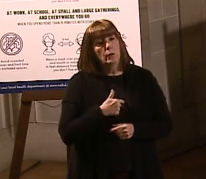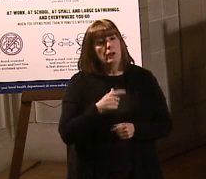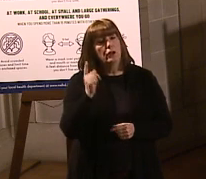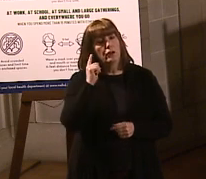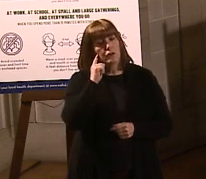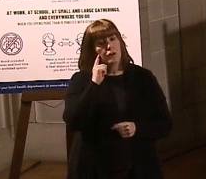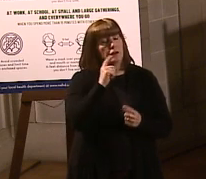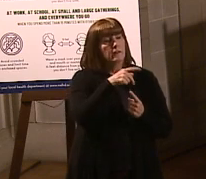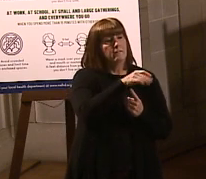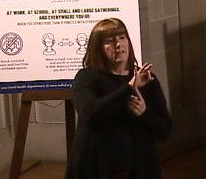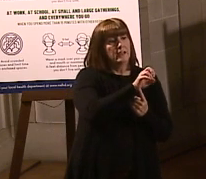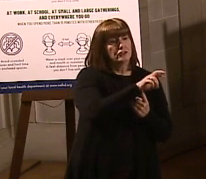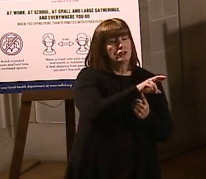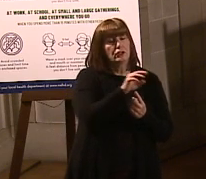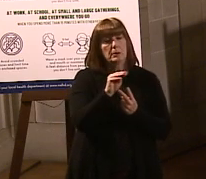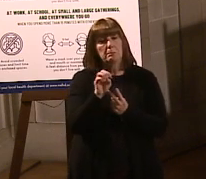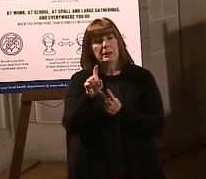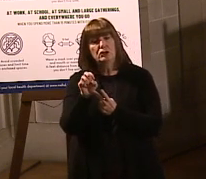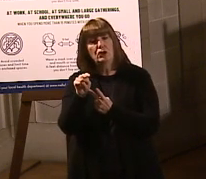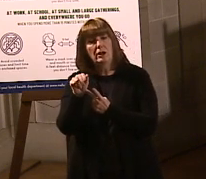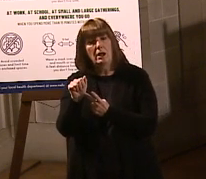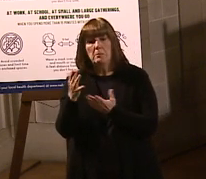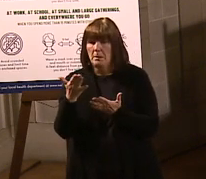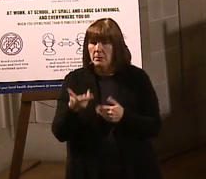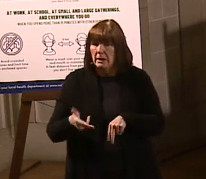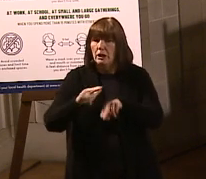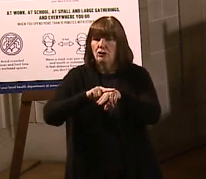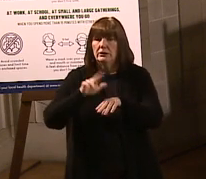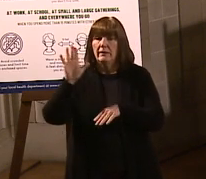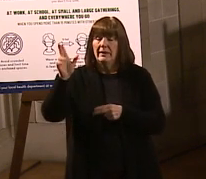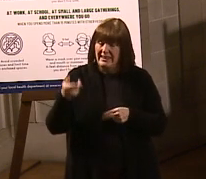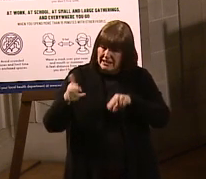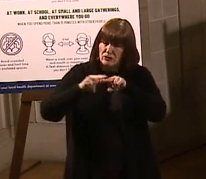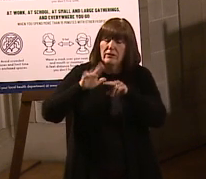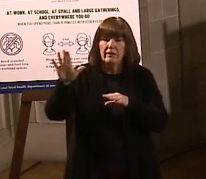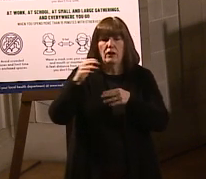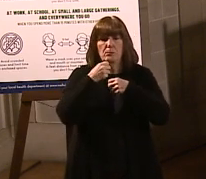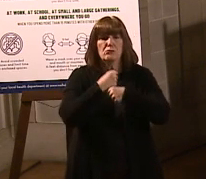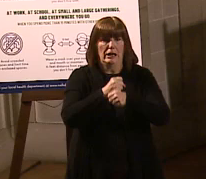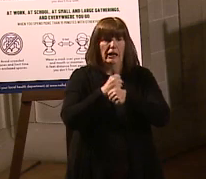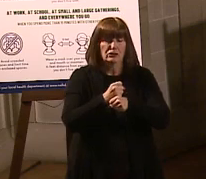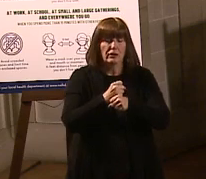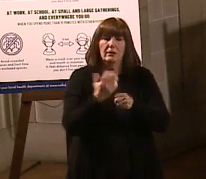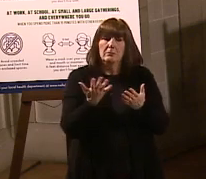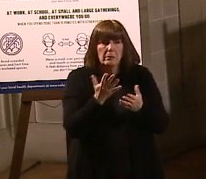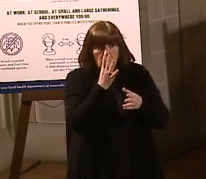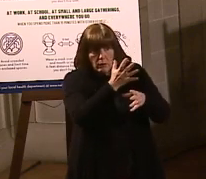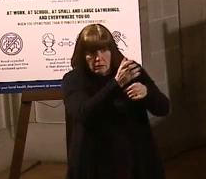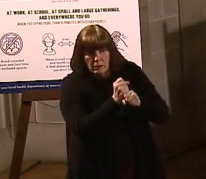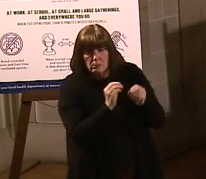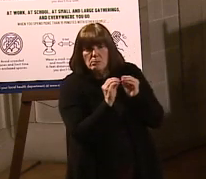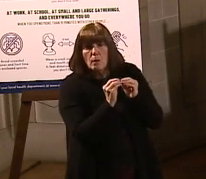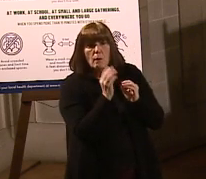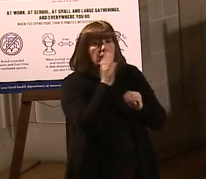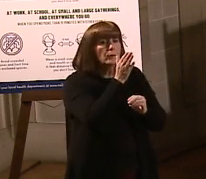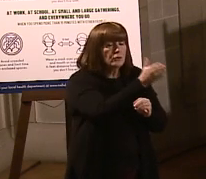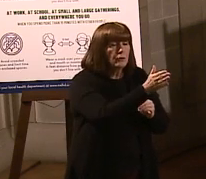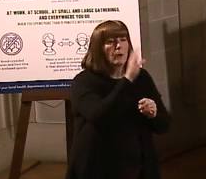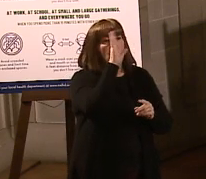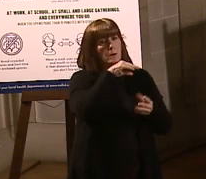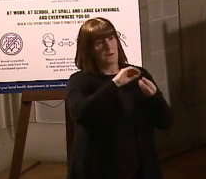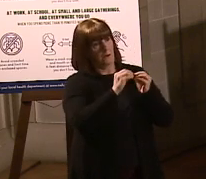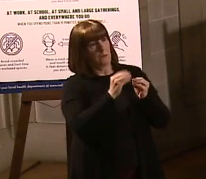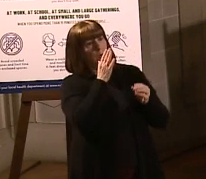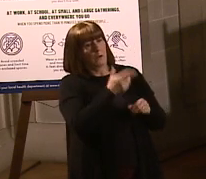Pfizer and Moderna may be increasing production and there may also be an additional vaccine product on the horizon. So we do hope that our allocations will